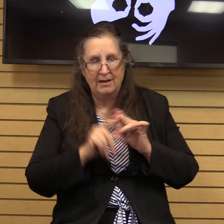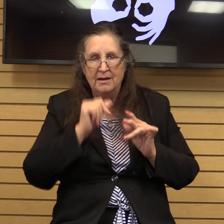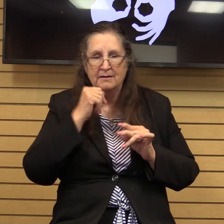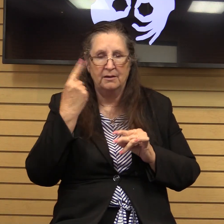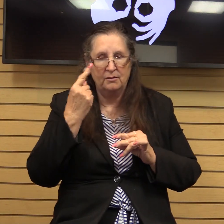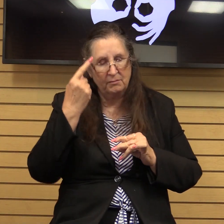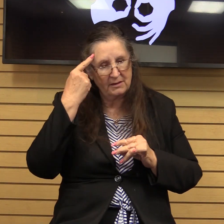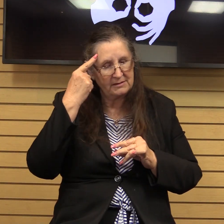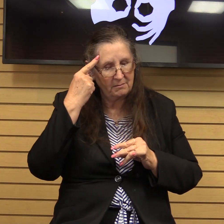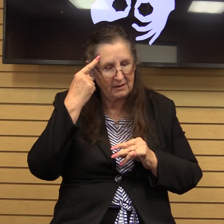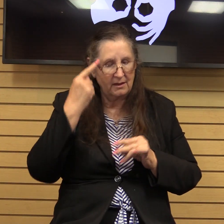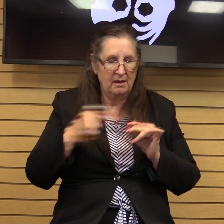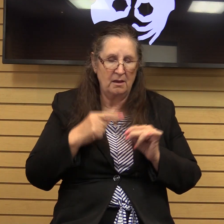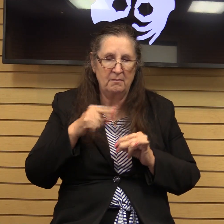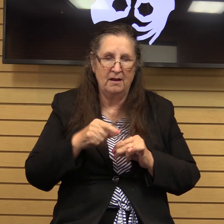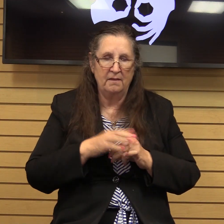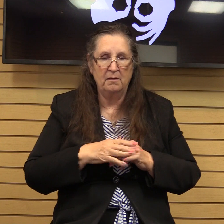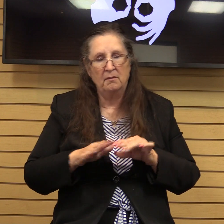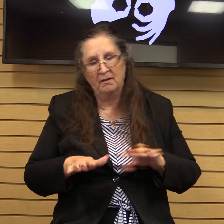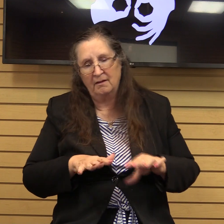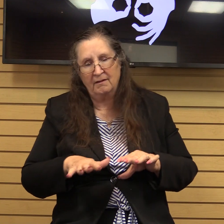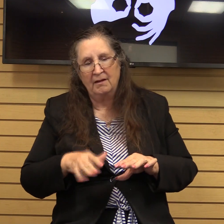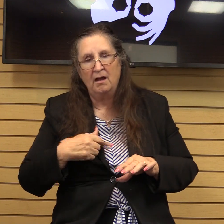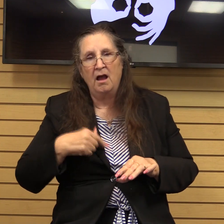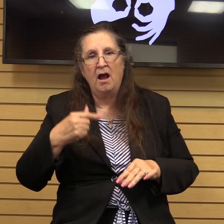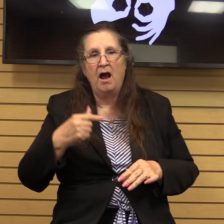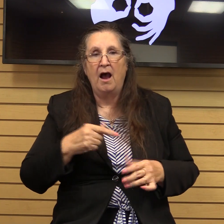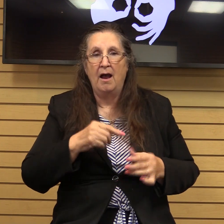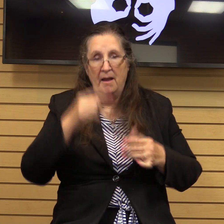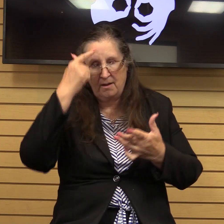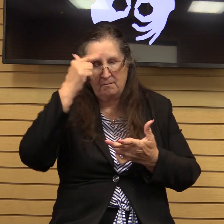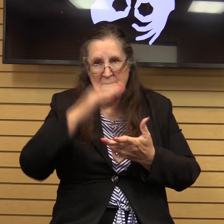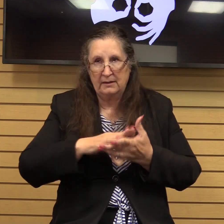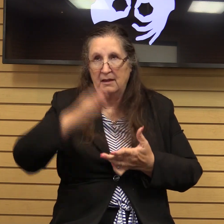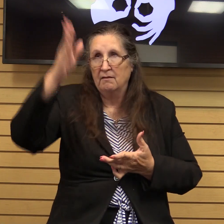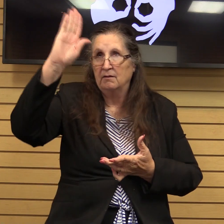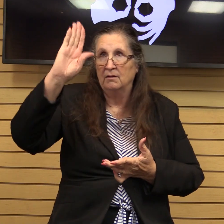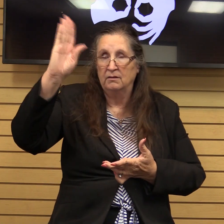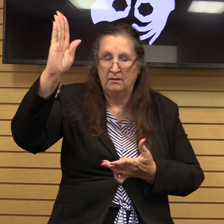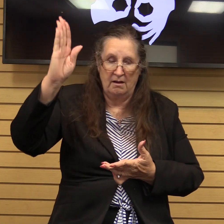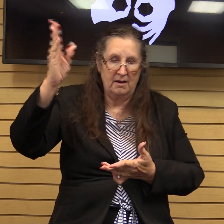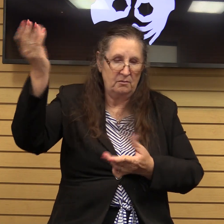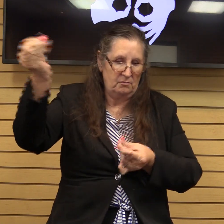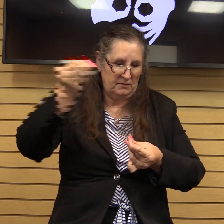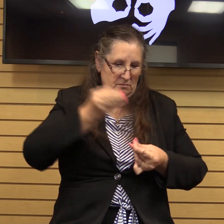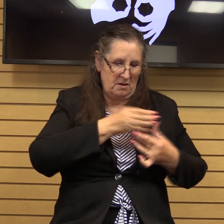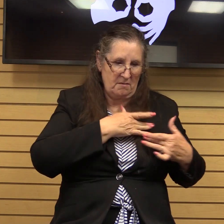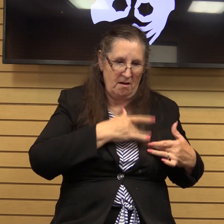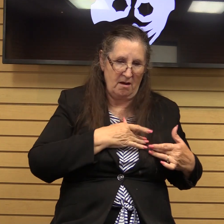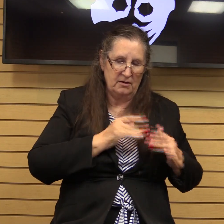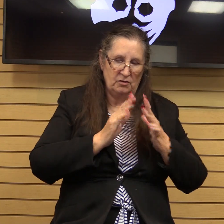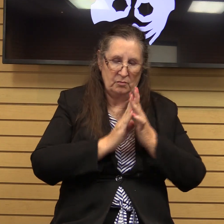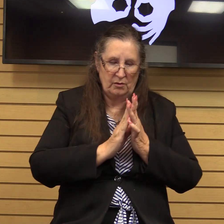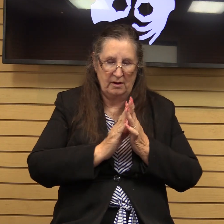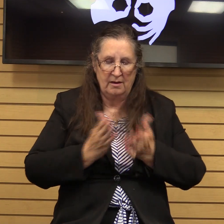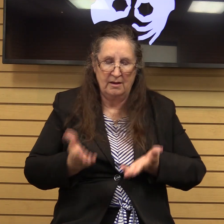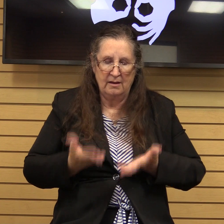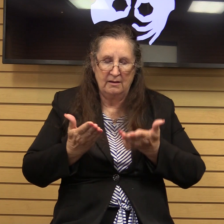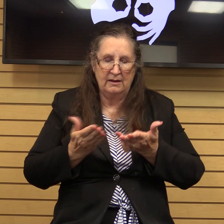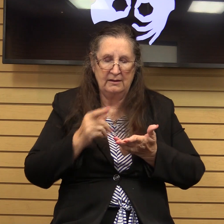thinking about them nonchalantly I do believe that the Lord has put them on my heart to pray for them and to continue to lift them up people that